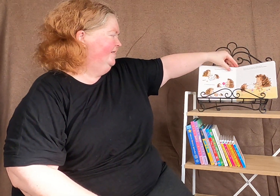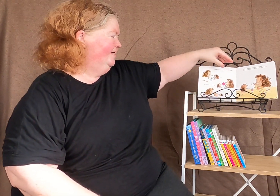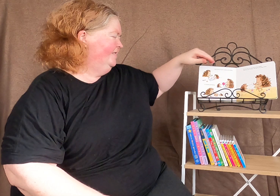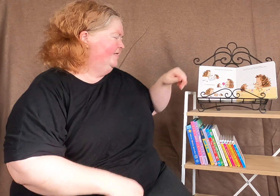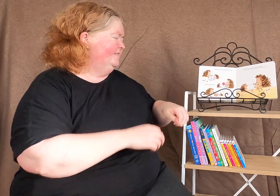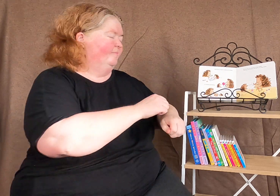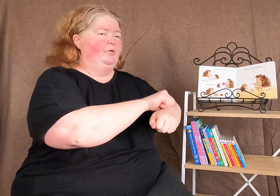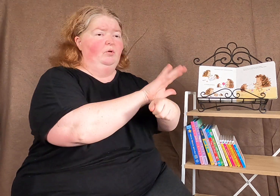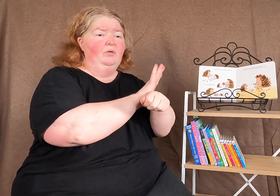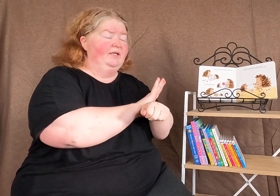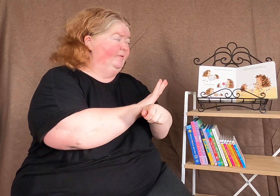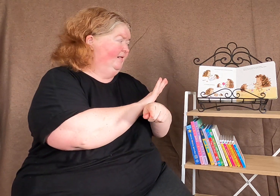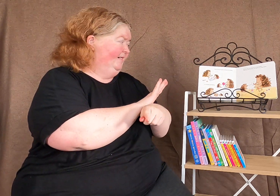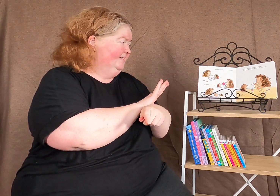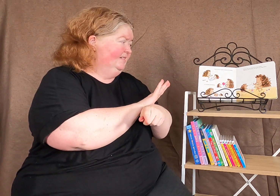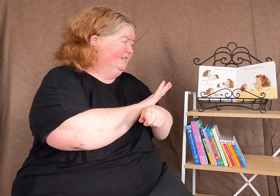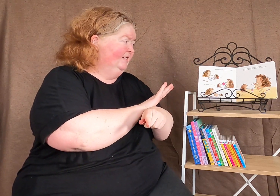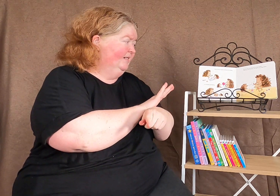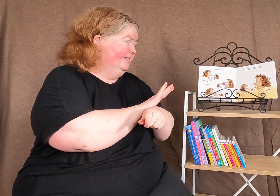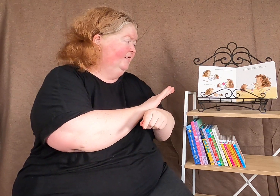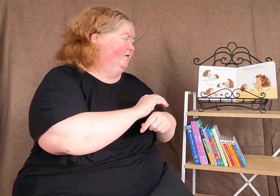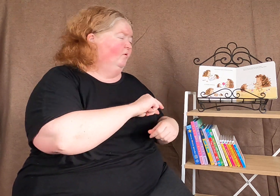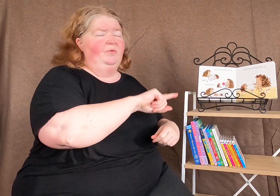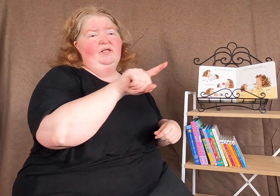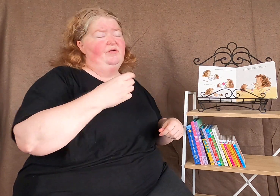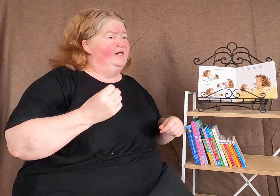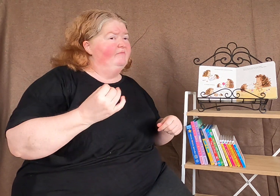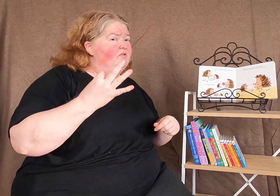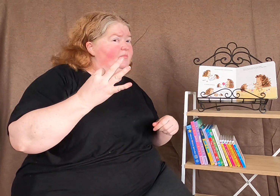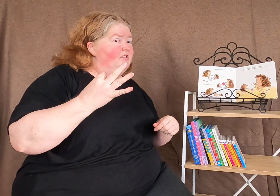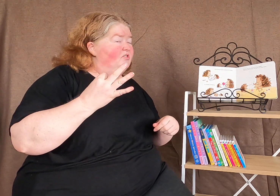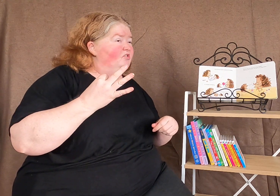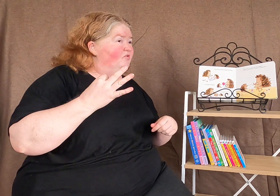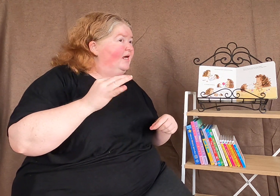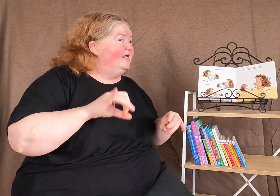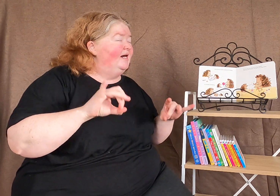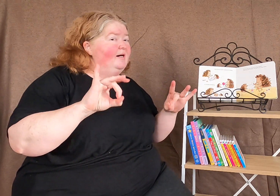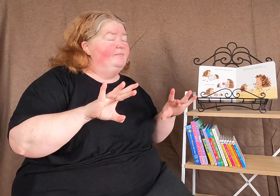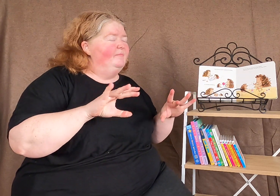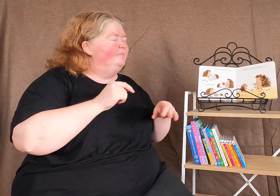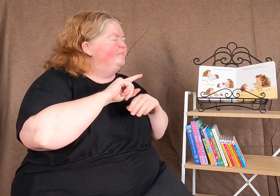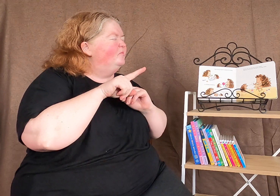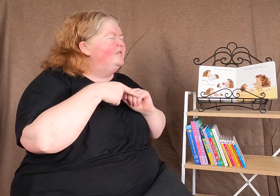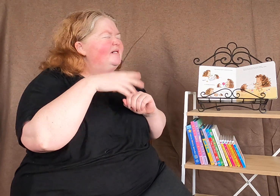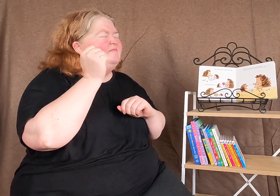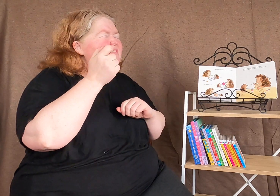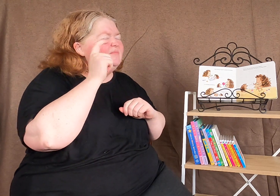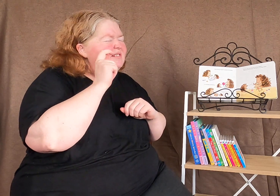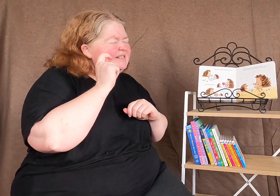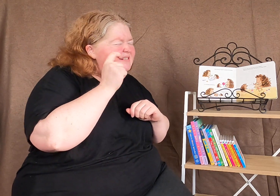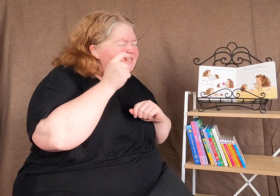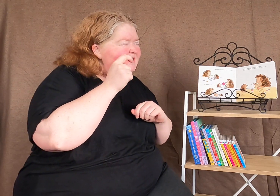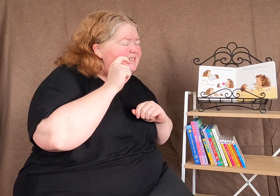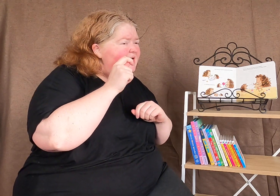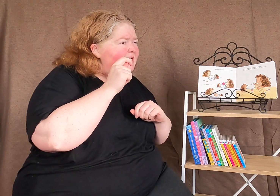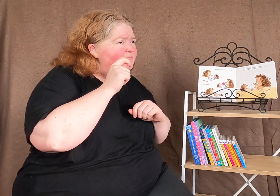These are porcupines. We don't have them in Australia, but we have something nearly the same.